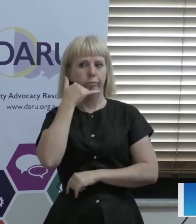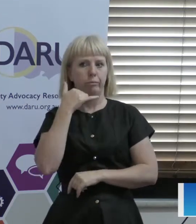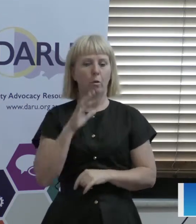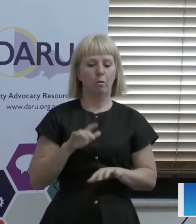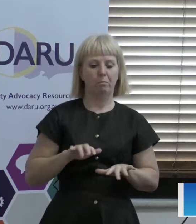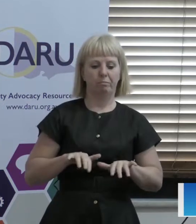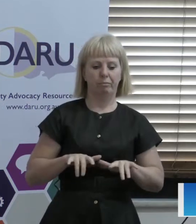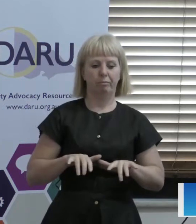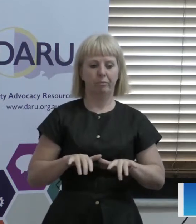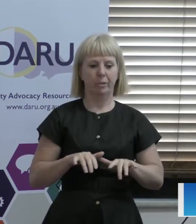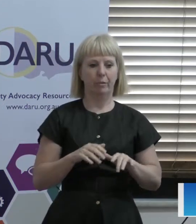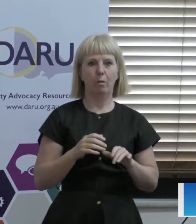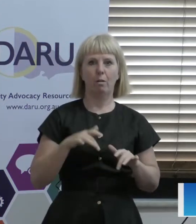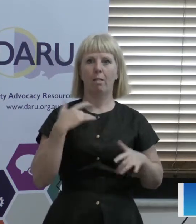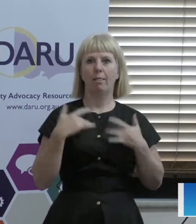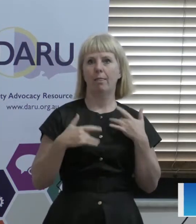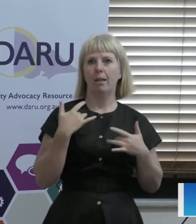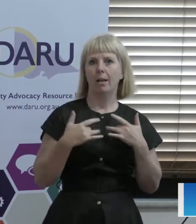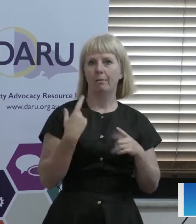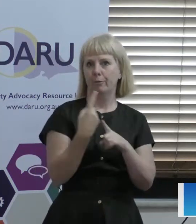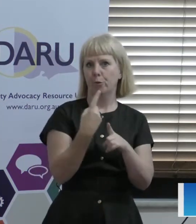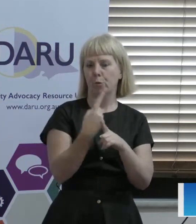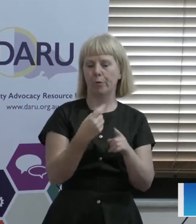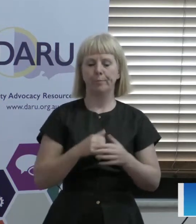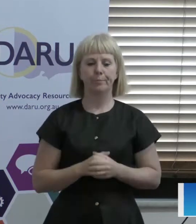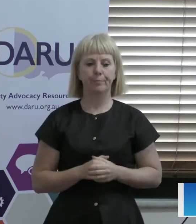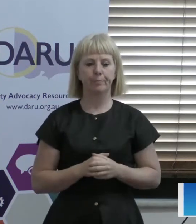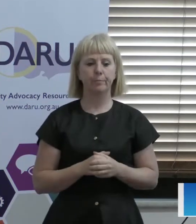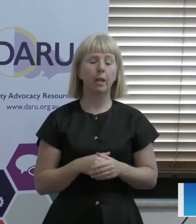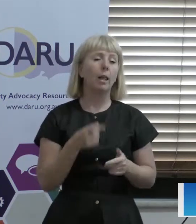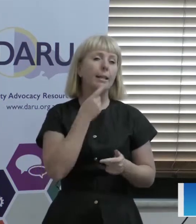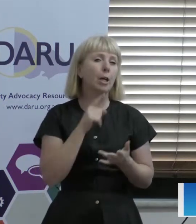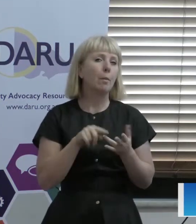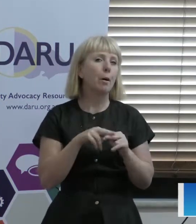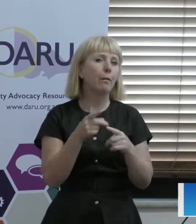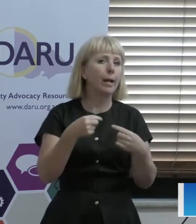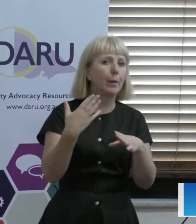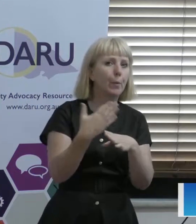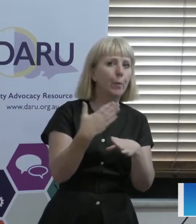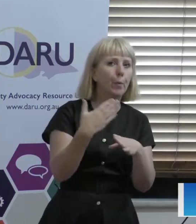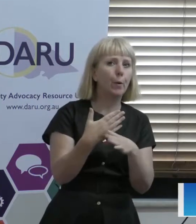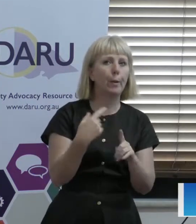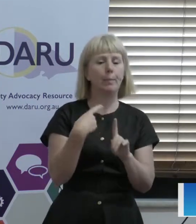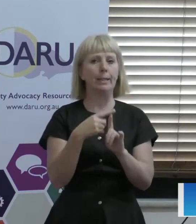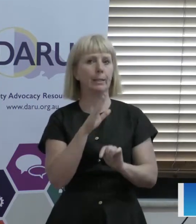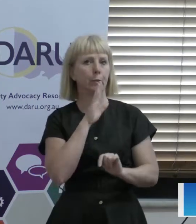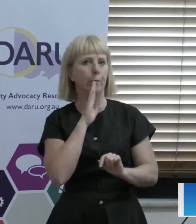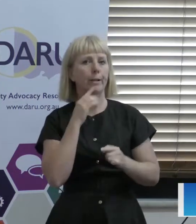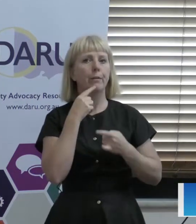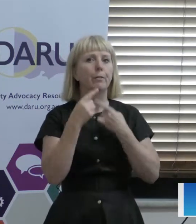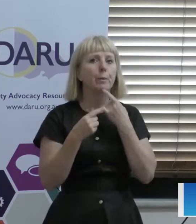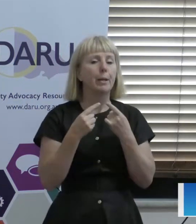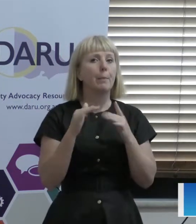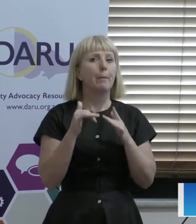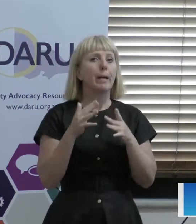good way of exchanging information. Given the nature of the work we do and given things like confidentiality, there's lots of situations where you might be